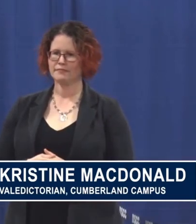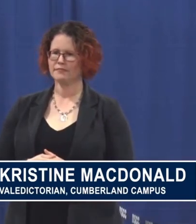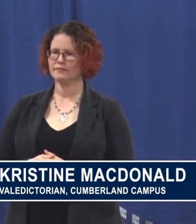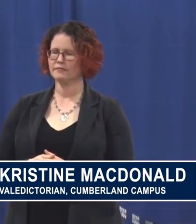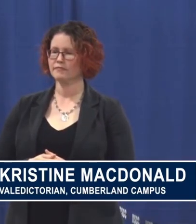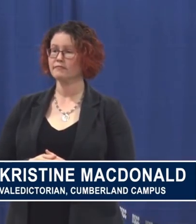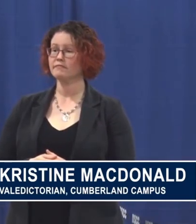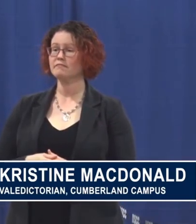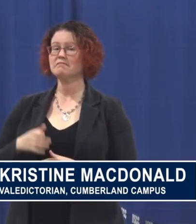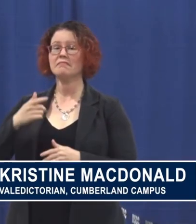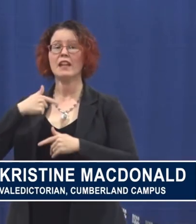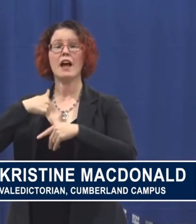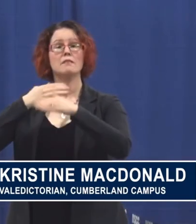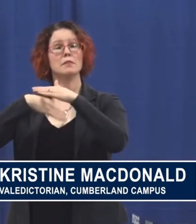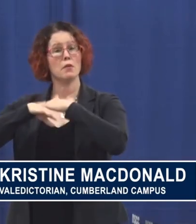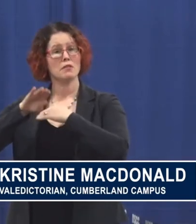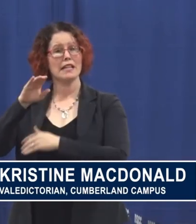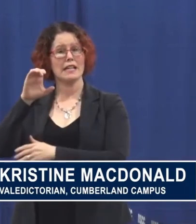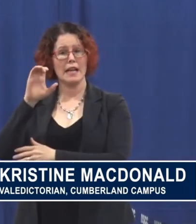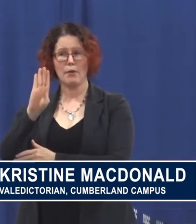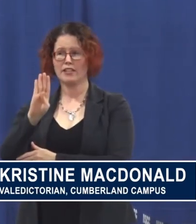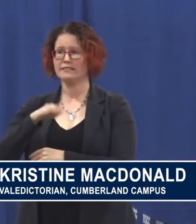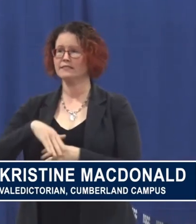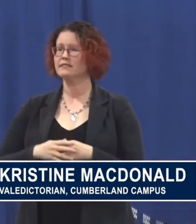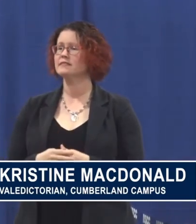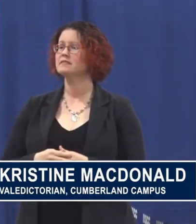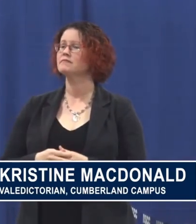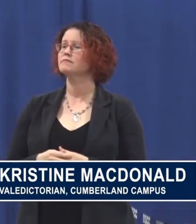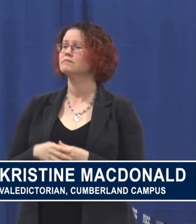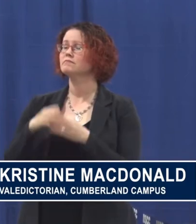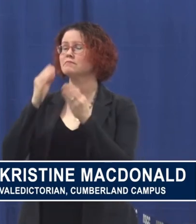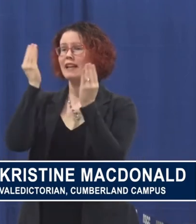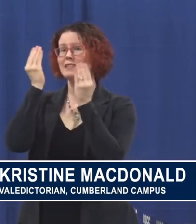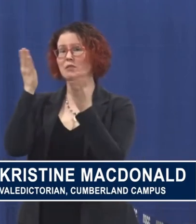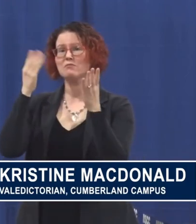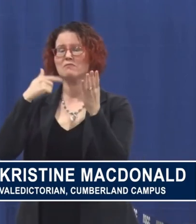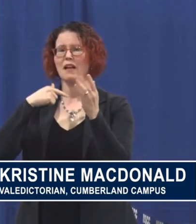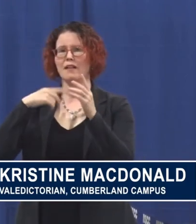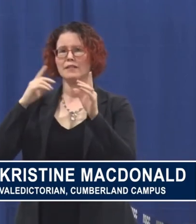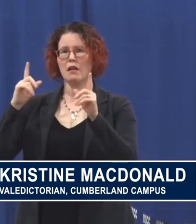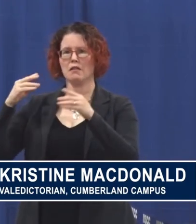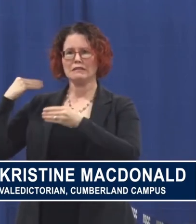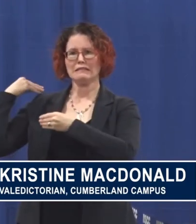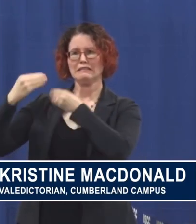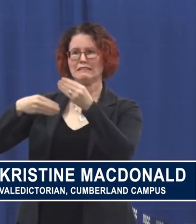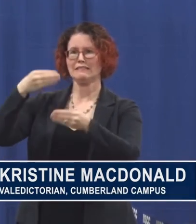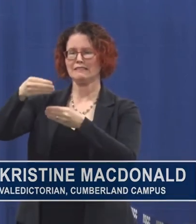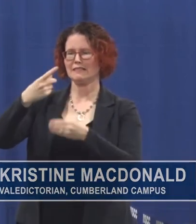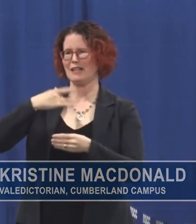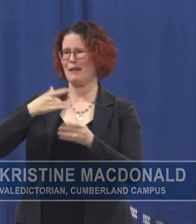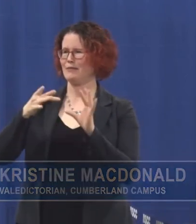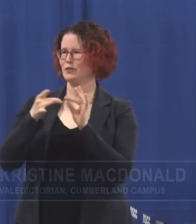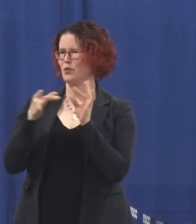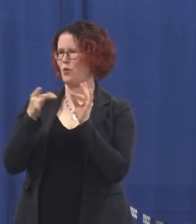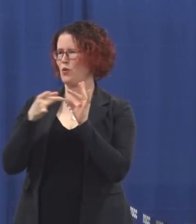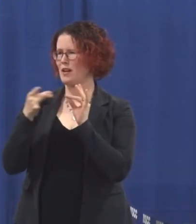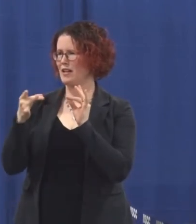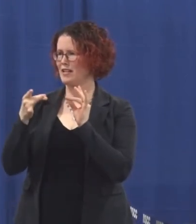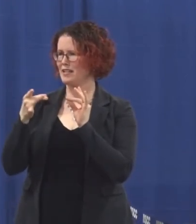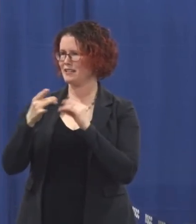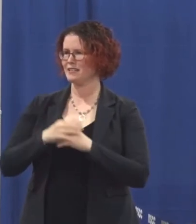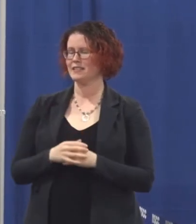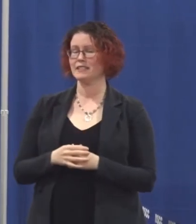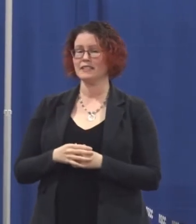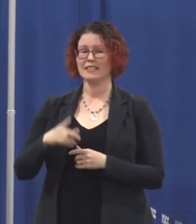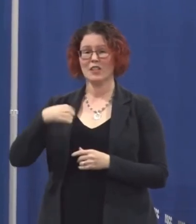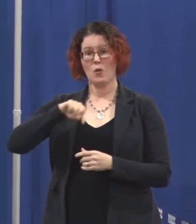come from Cape Breton and I also come from a long line of storytellers none of whom who have mastered the art